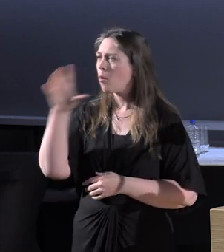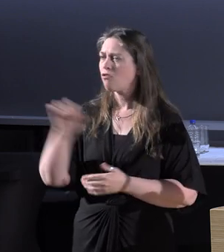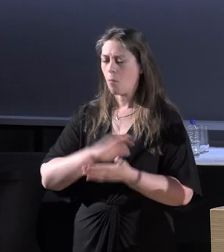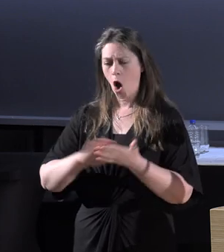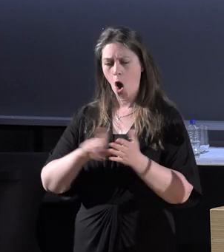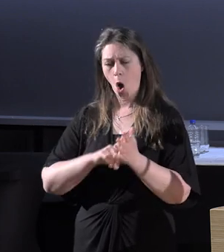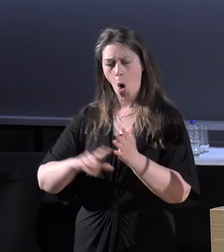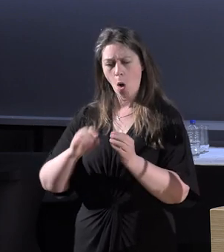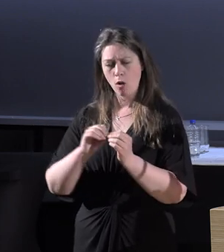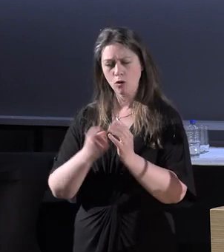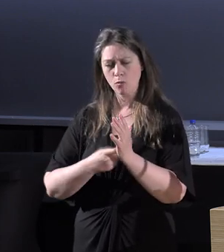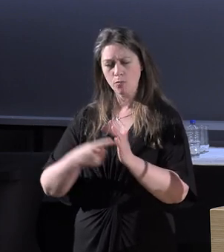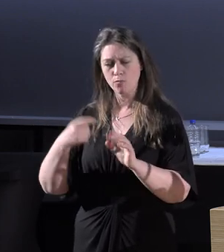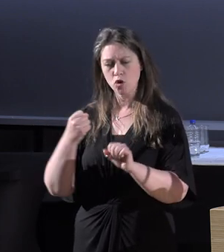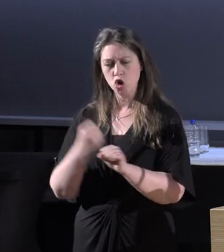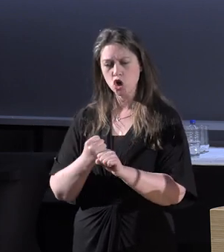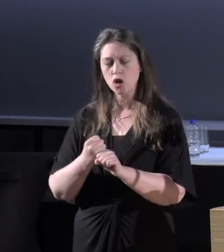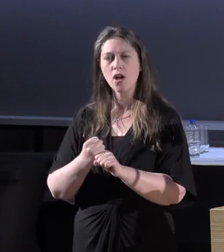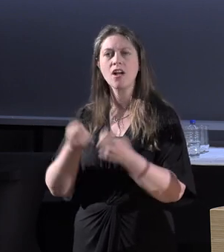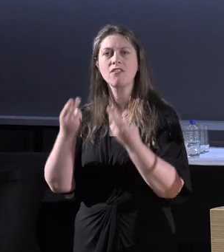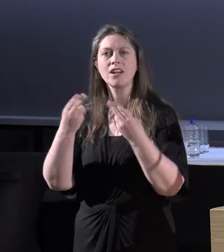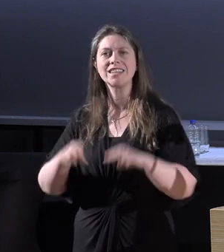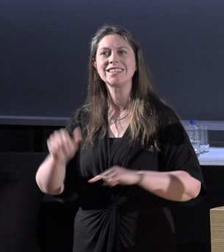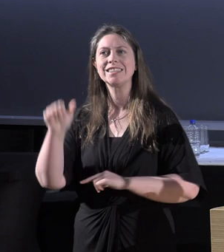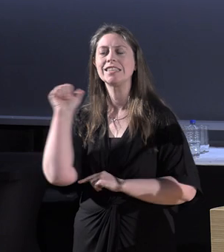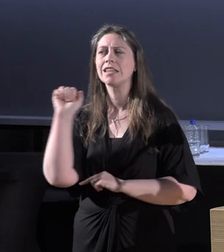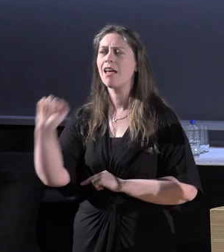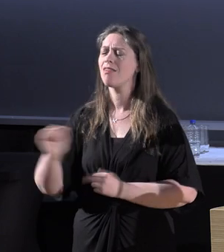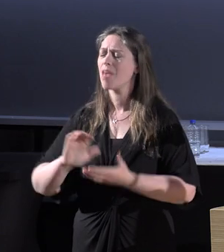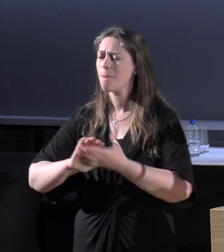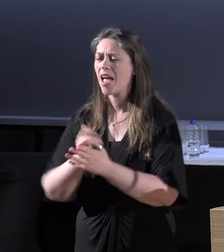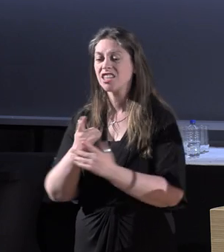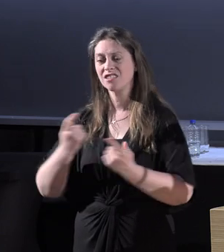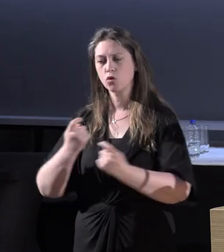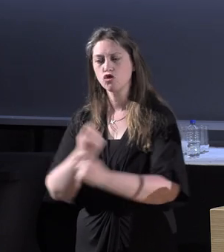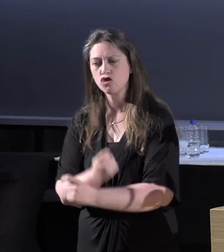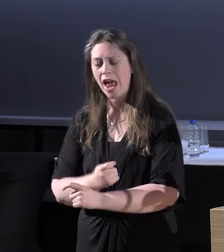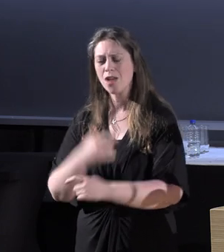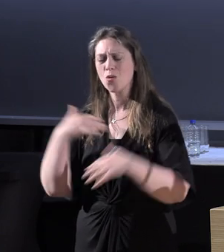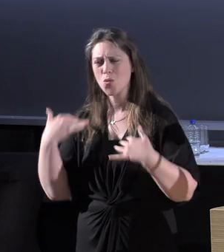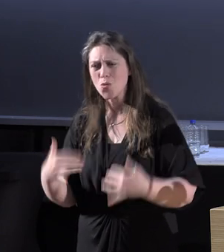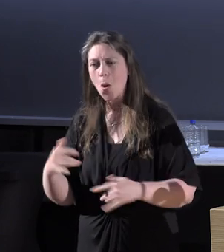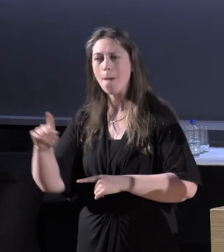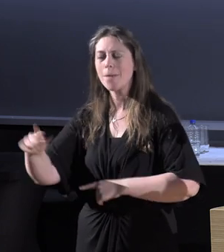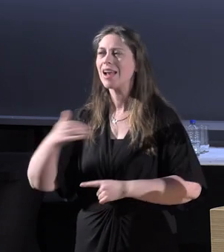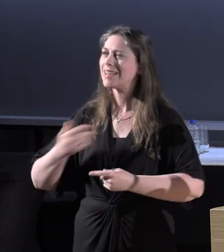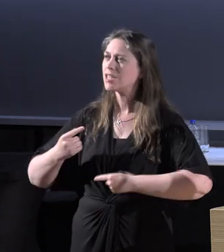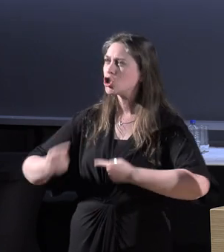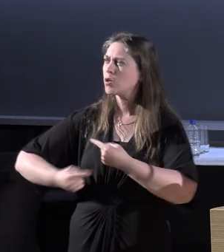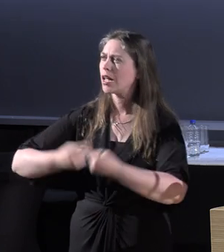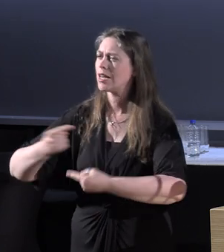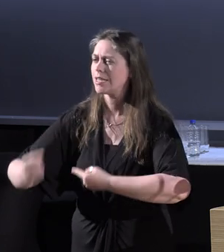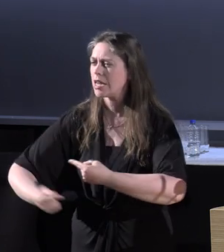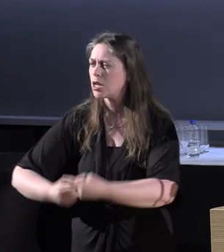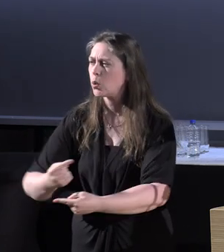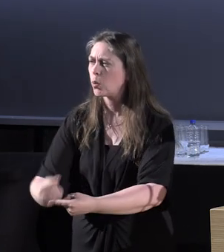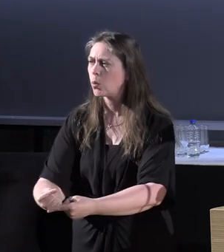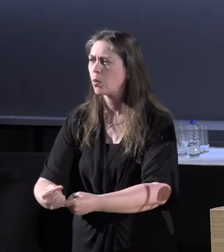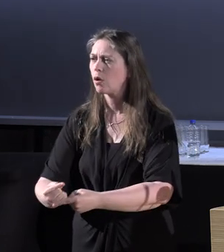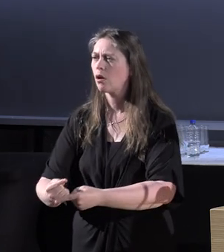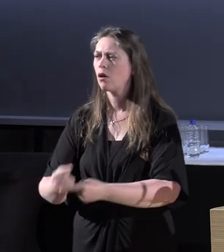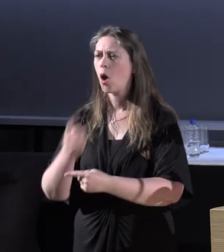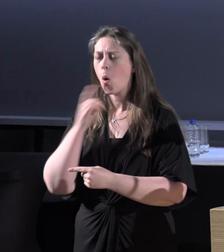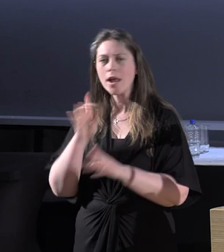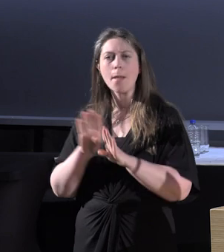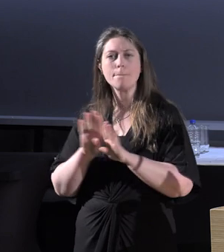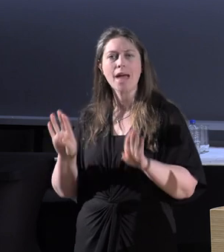Foundation yesterday and their passion for changing things and so on. But it has to continue beyond when they're on